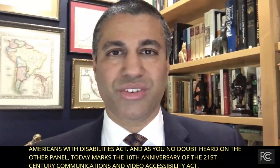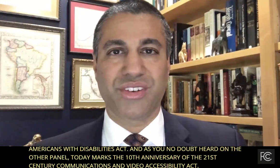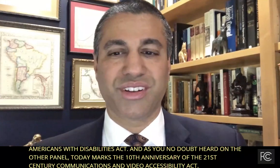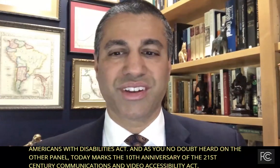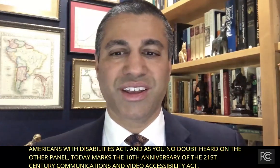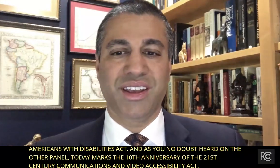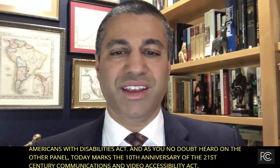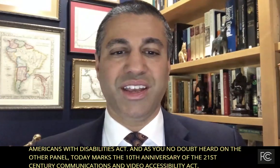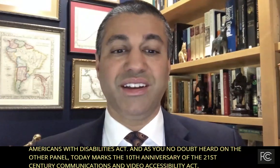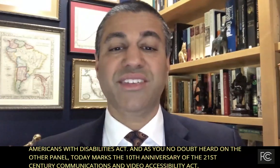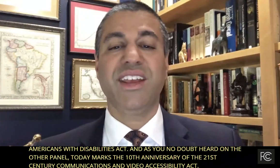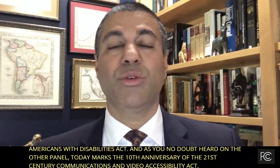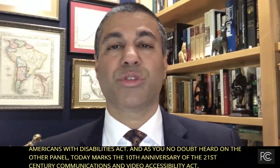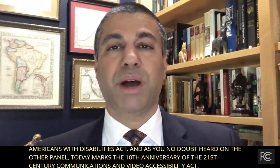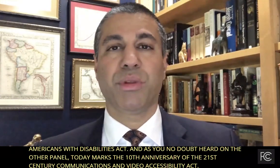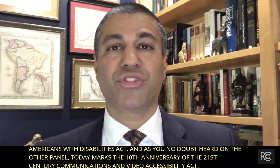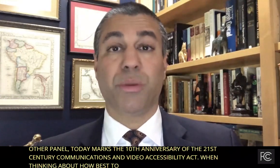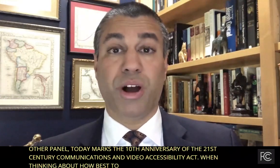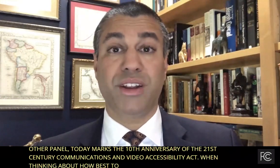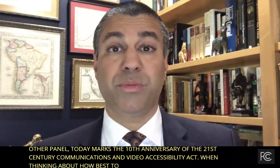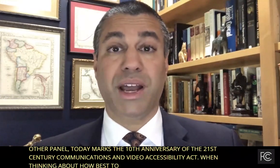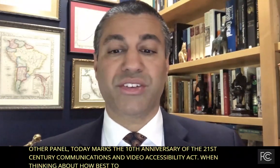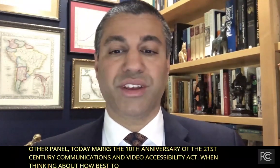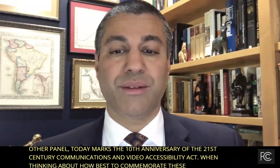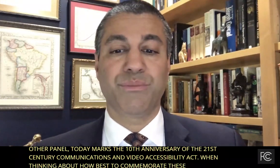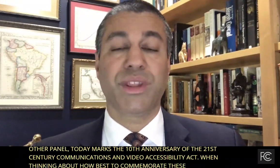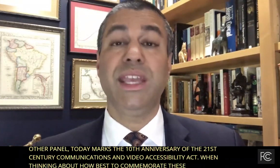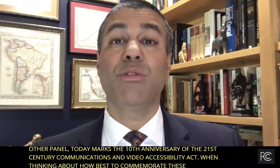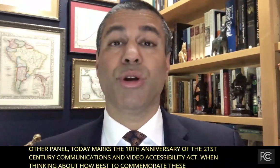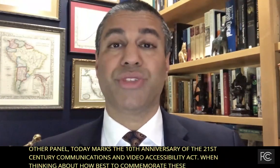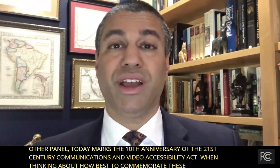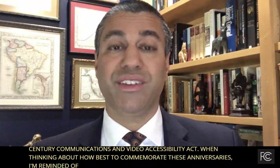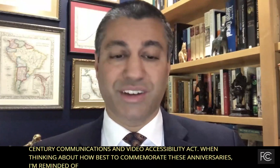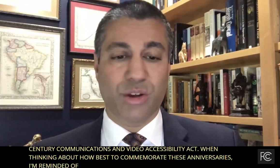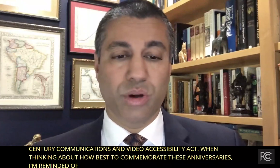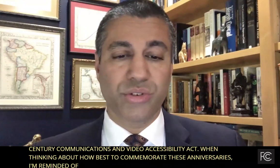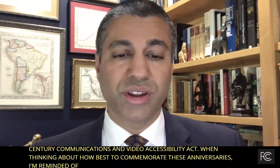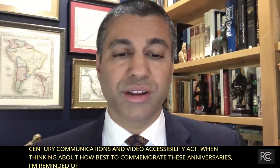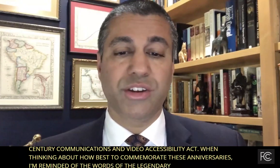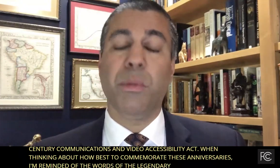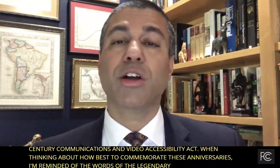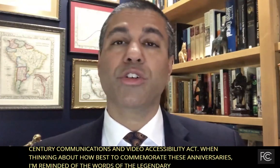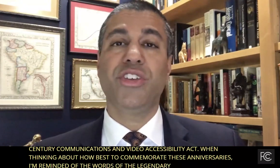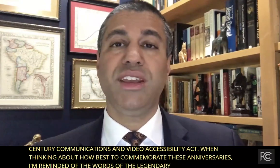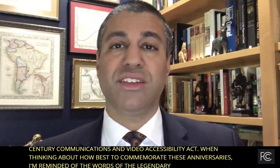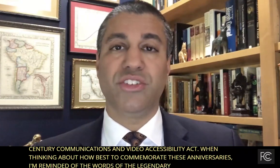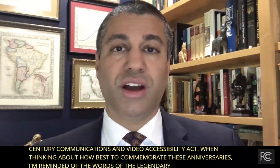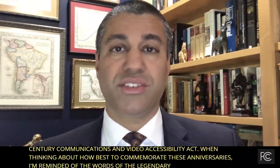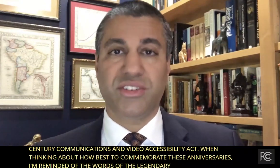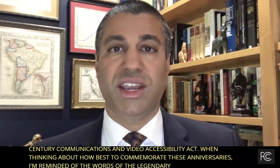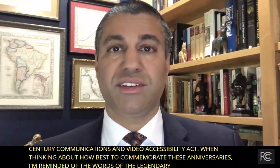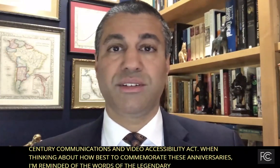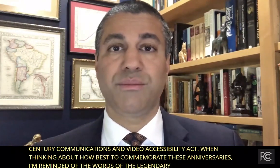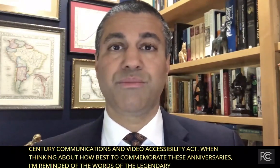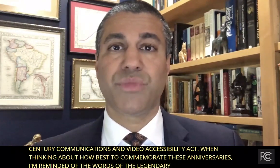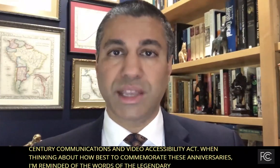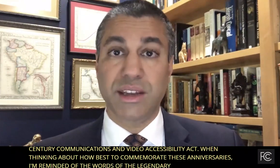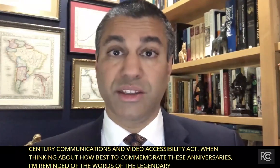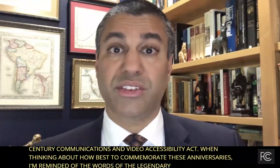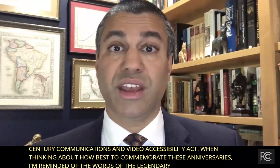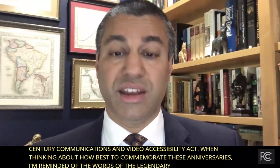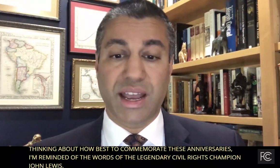John Lewis. In an essay that was published upon his passing, he wrote that, and I quote, democracy is not a state,